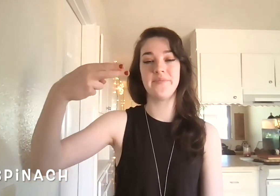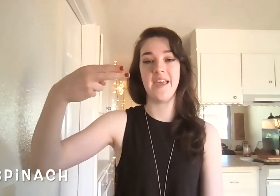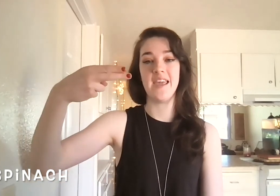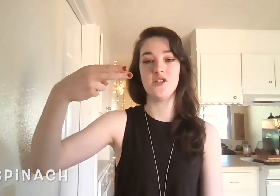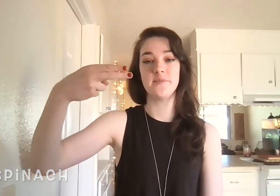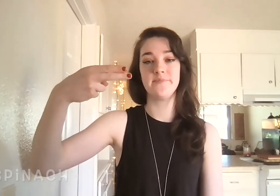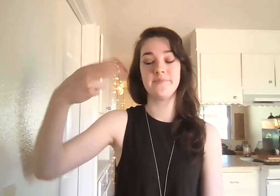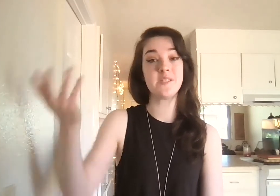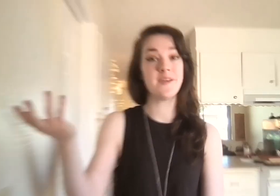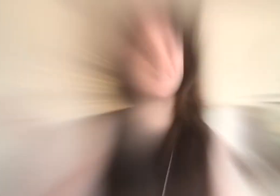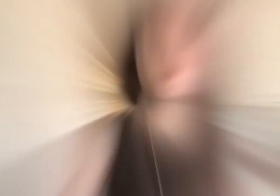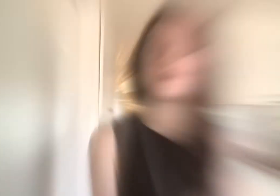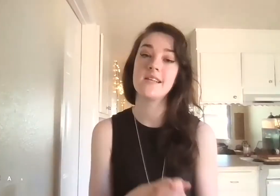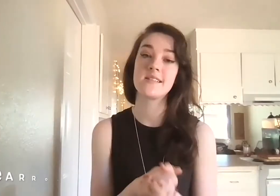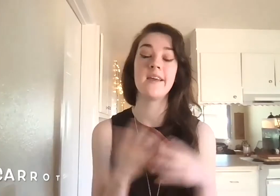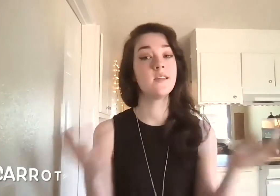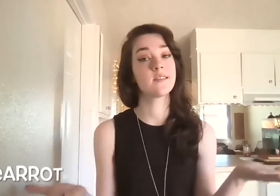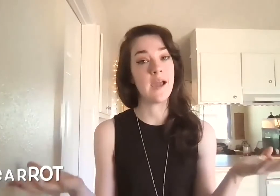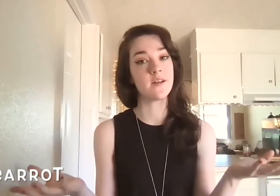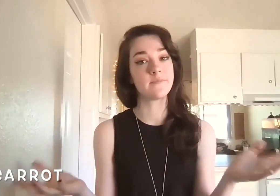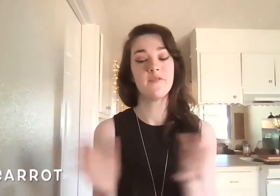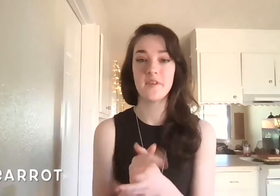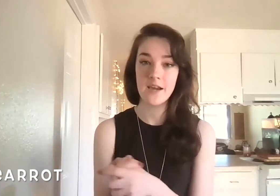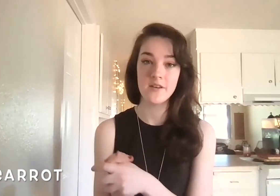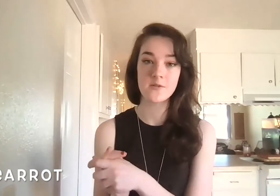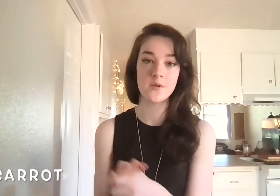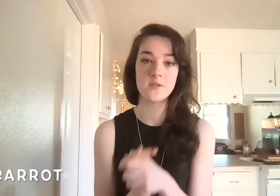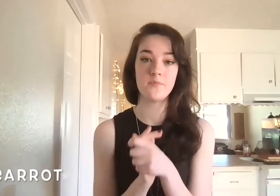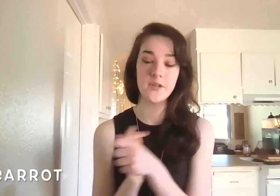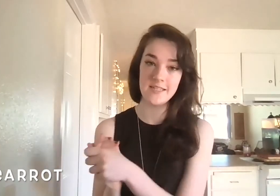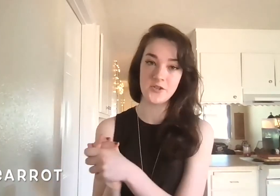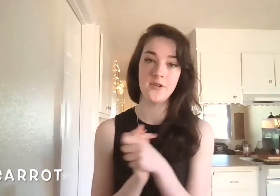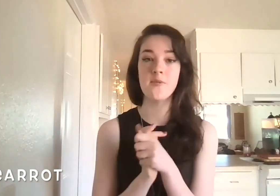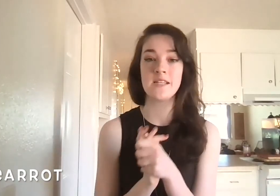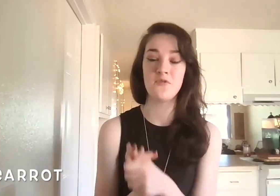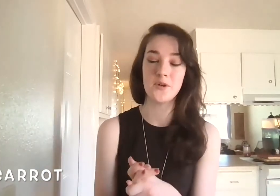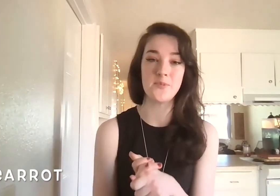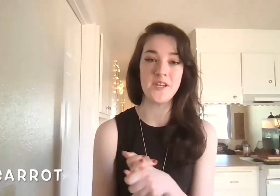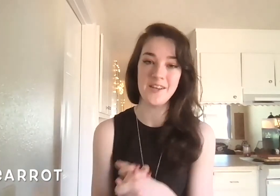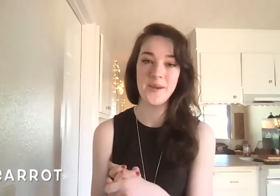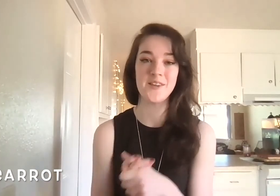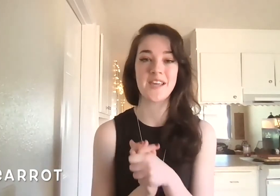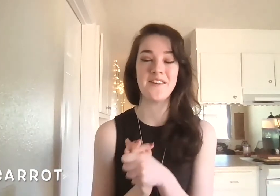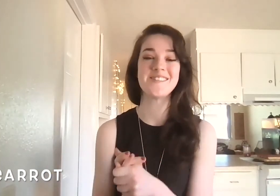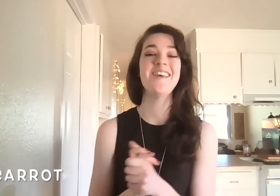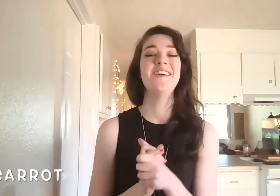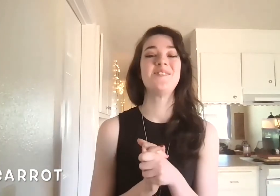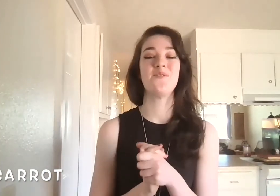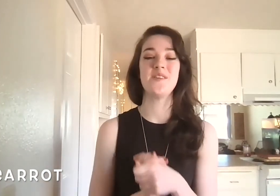H. Spinach. Our next sign is carrot. And for carrot, this one's pretty literal. It reminds me of Bugs Bunny eating away at those carrots. So for this